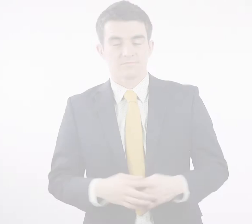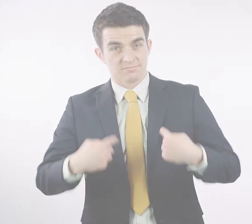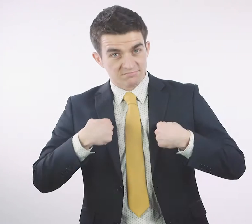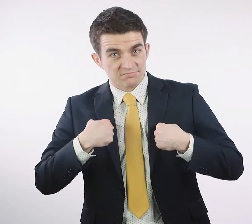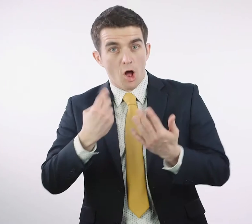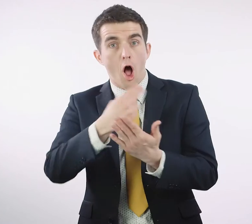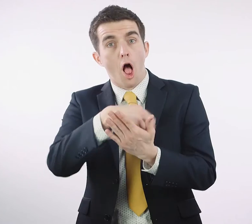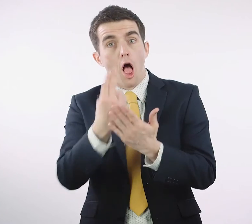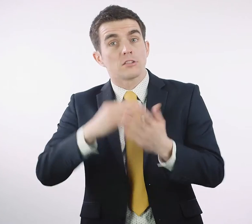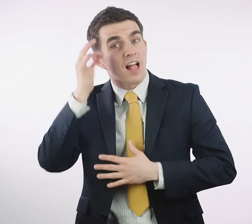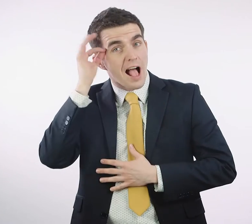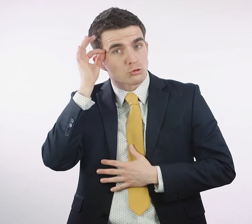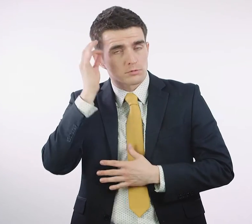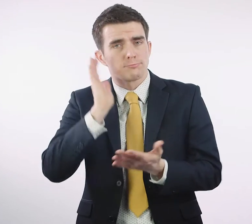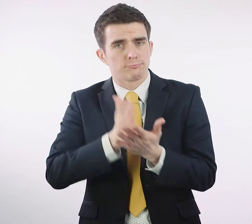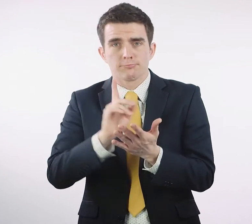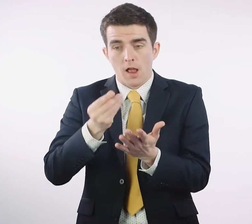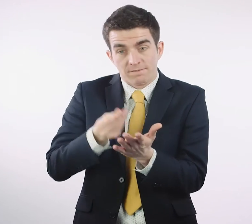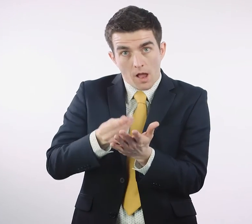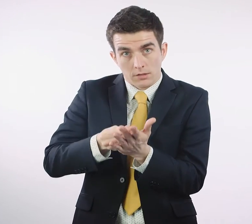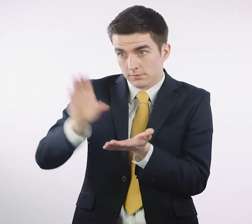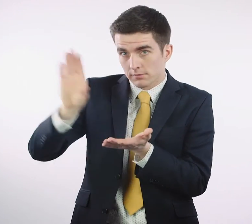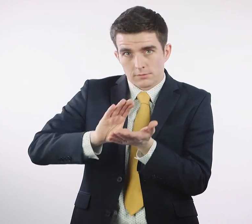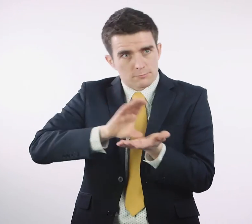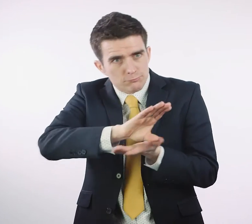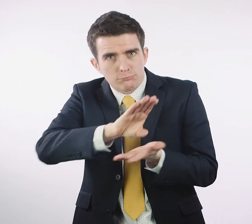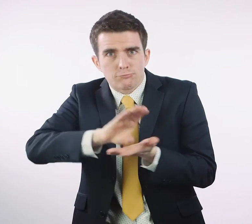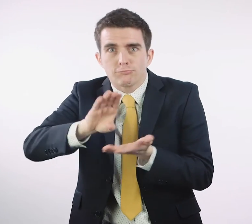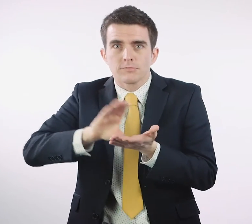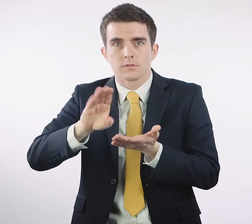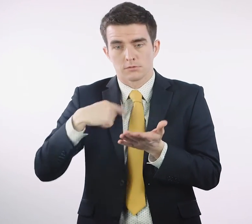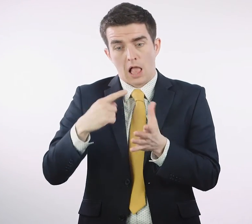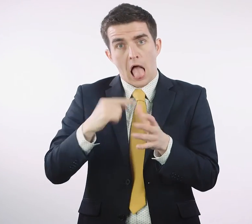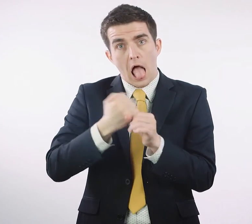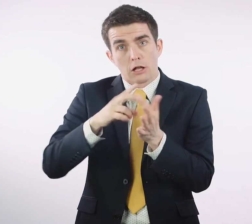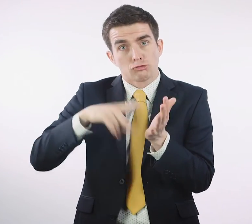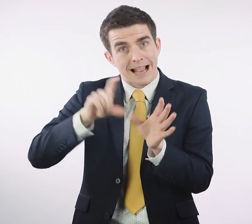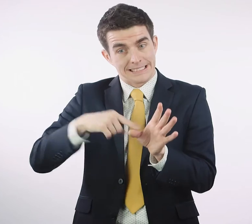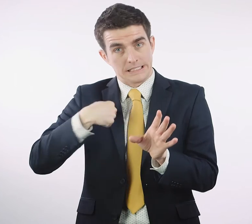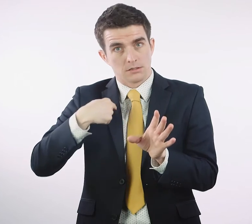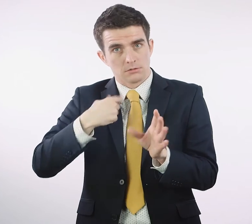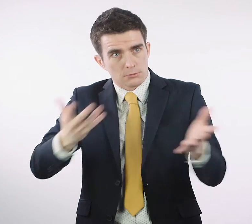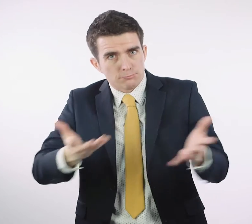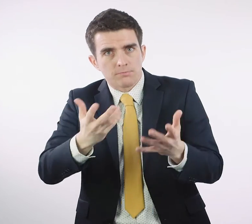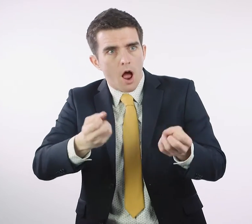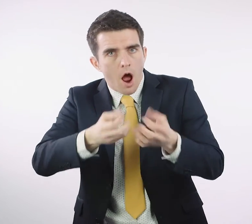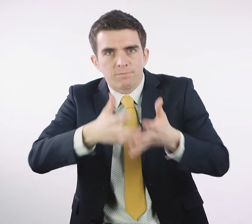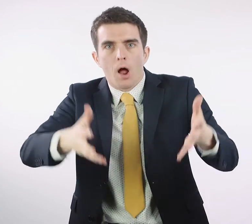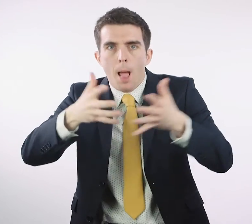The Arts Council is the funding and development agency for the arts in Northern Ireland. We